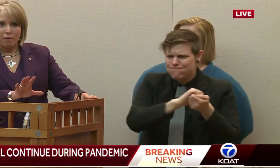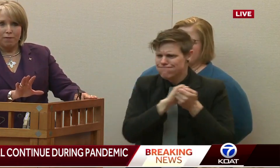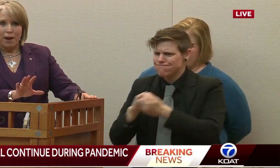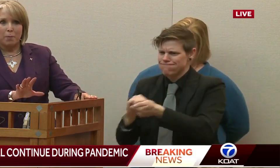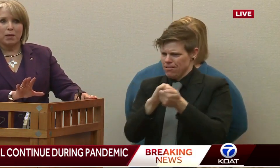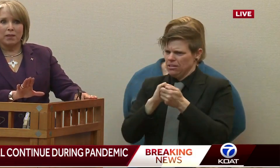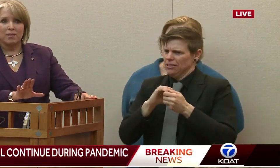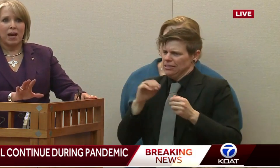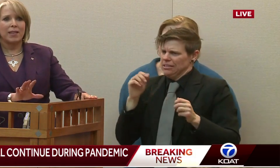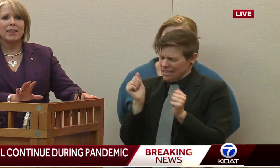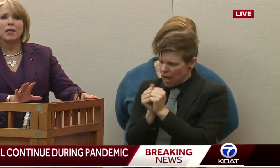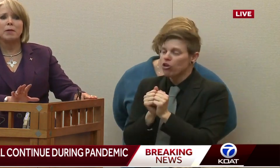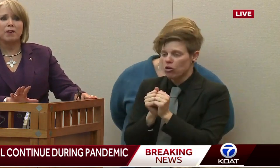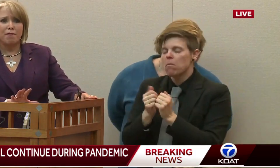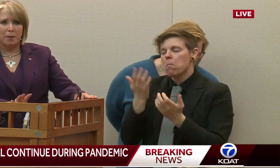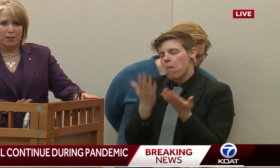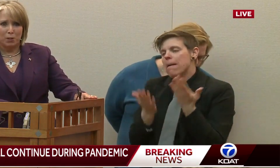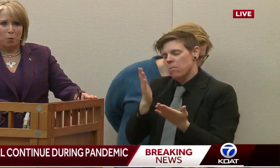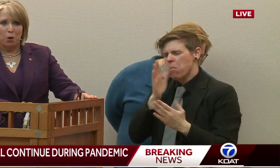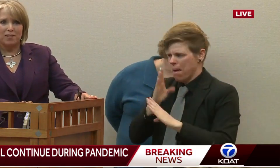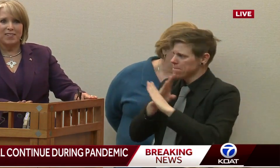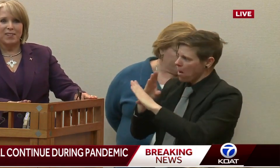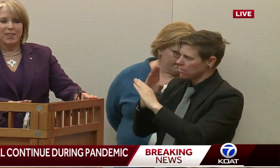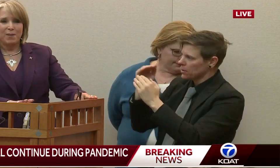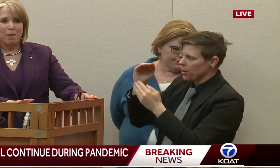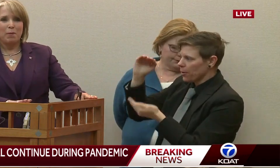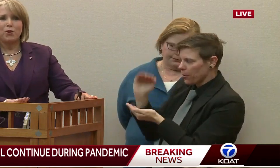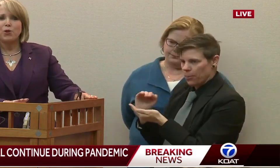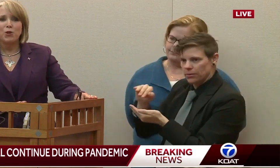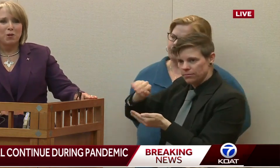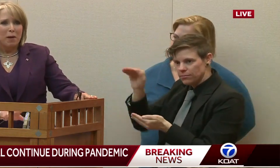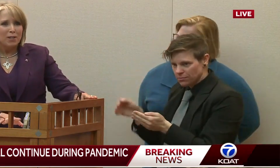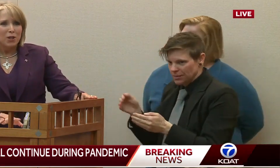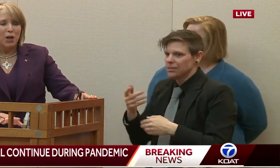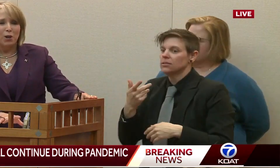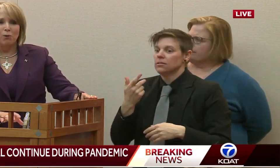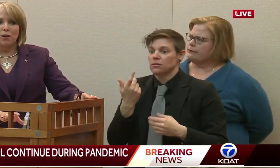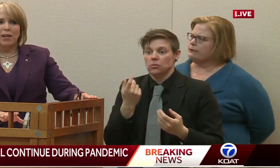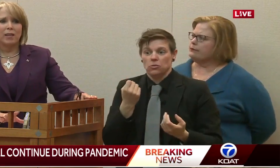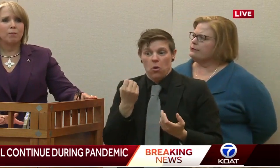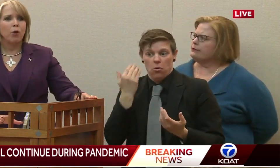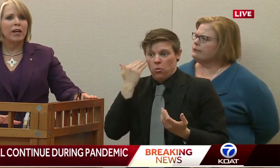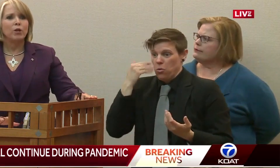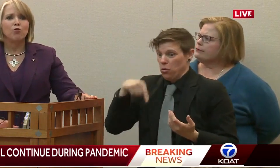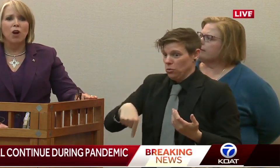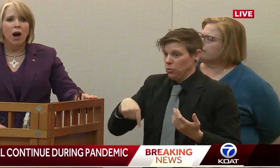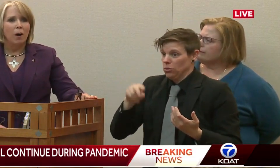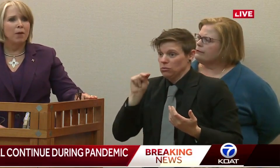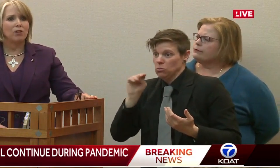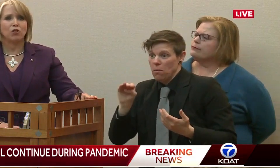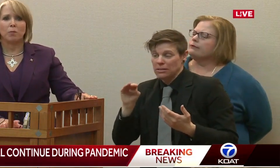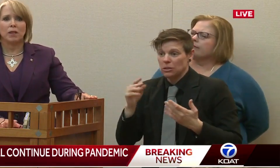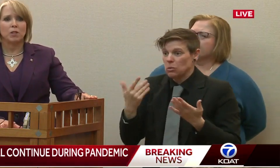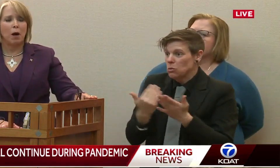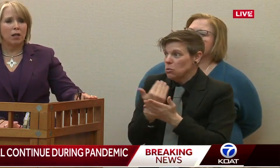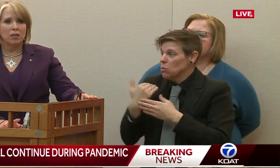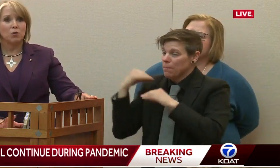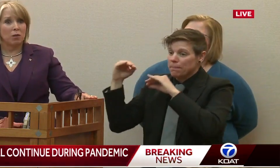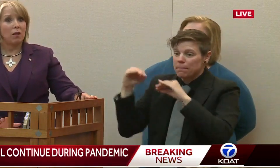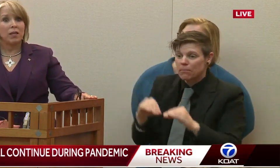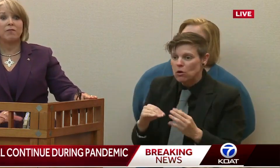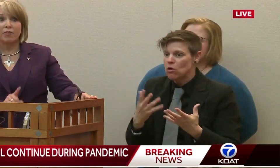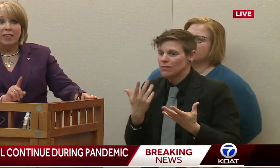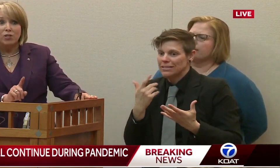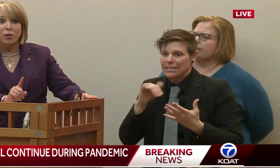of a family that's got limited family support, maybe new to New Mexico, in a brand new job, not sure about these